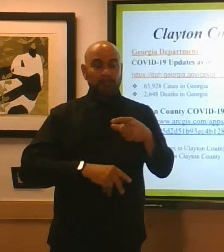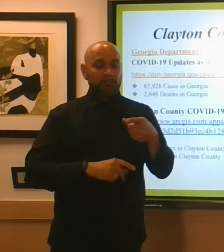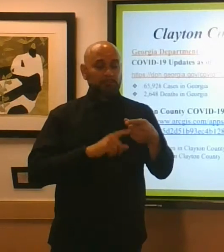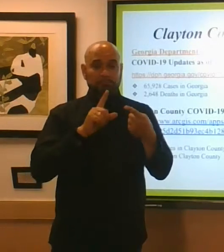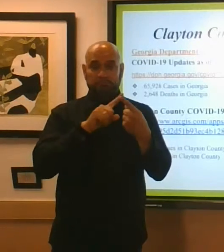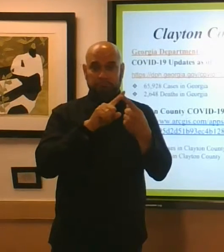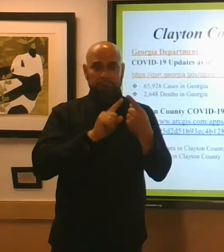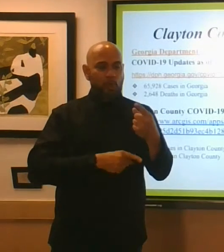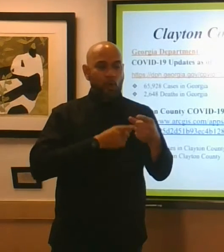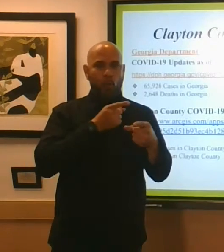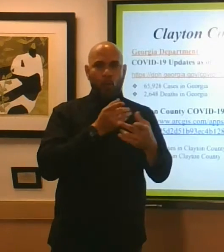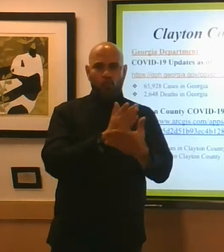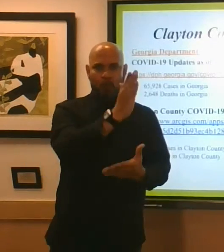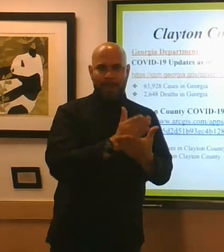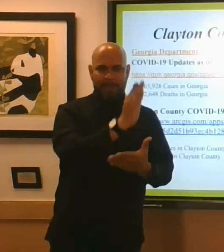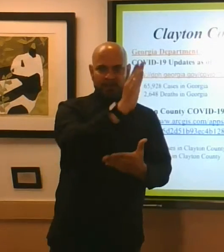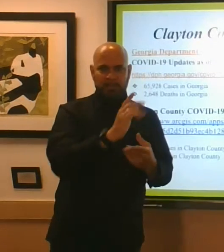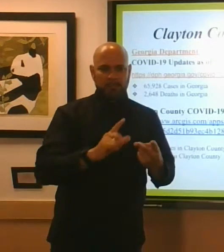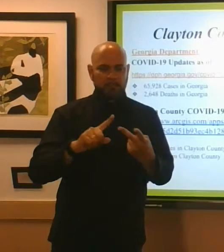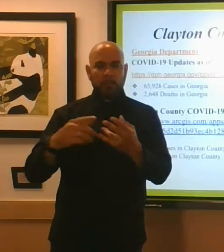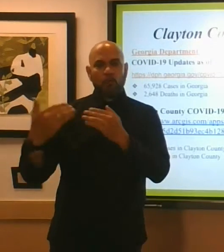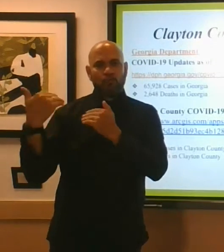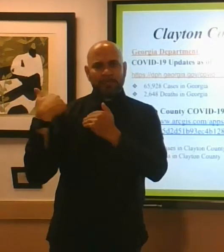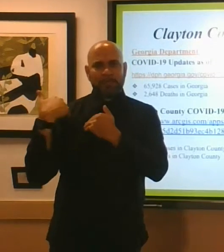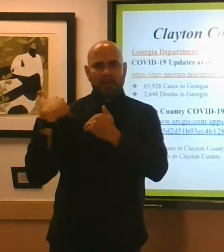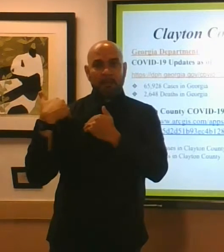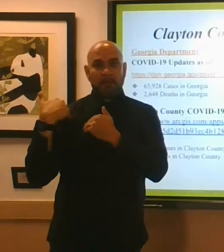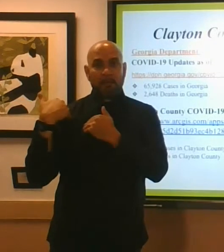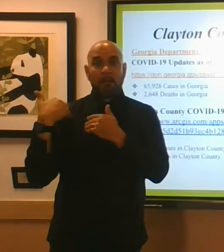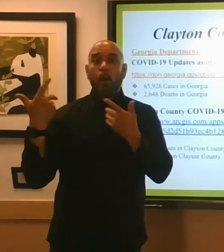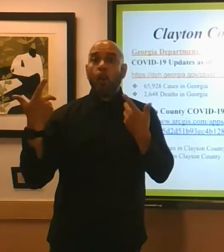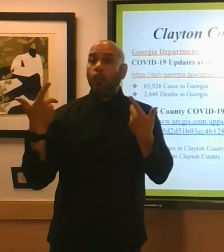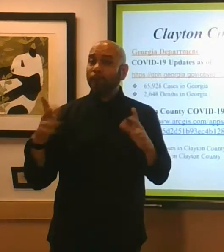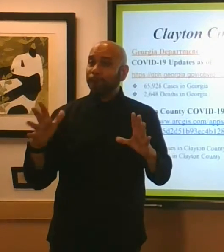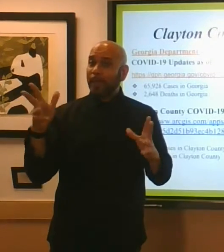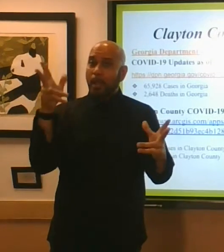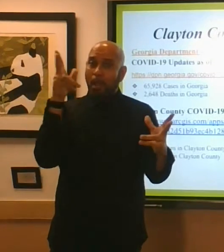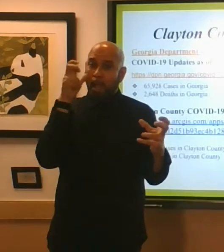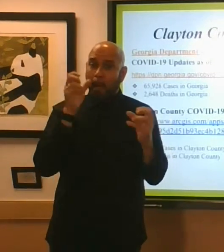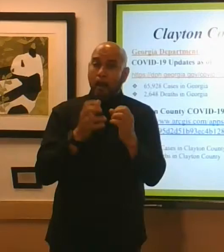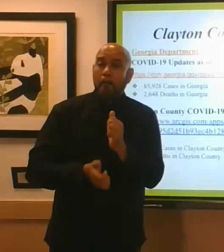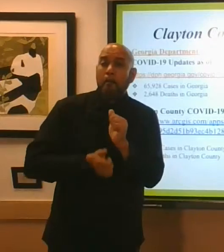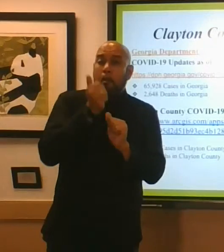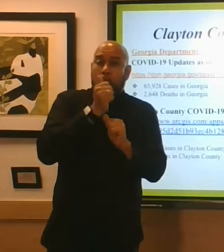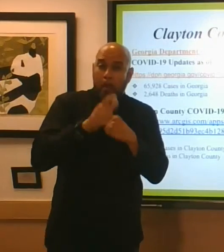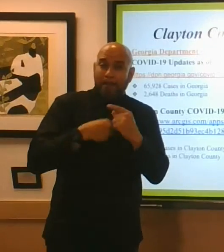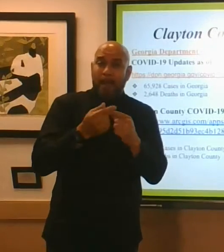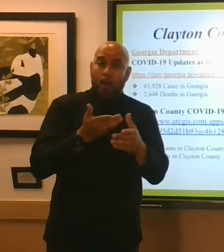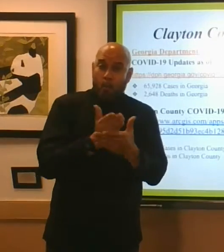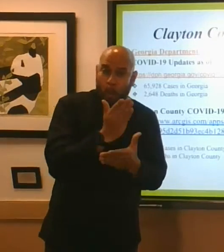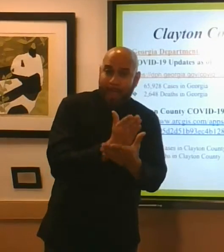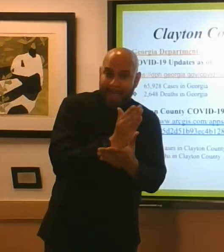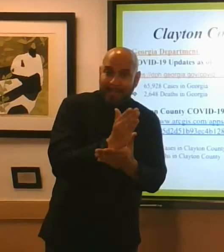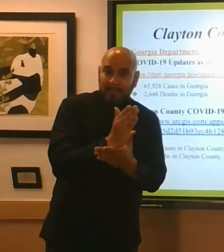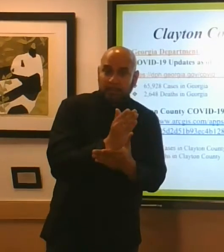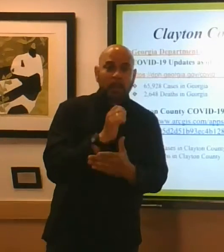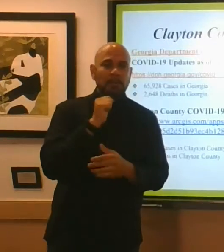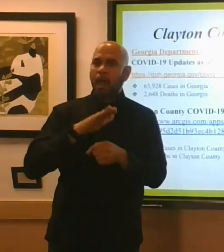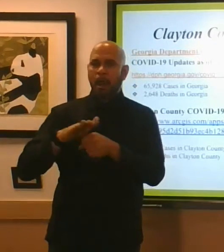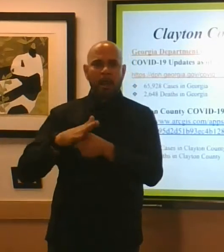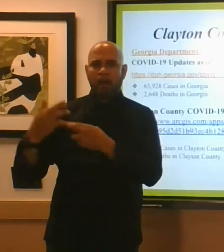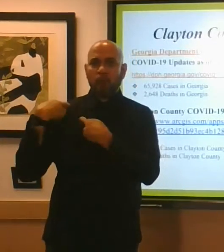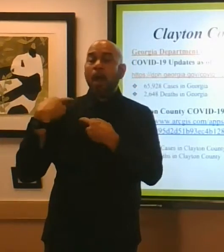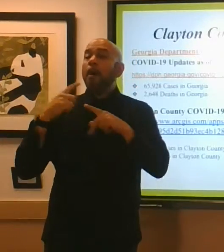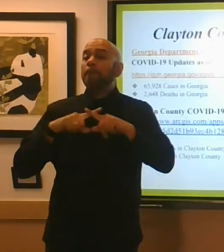and responsibilities but we've been hearing a whole lot about rights versus responsibilities but i want to hope i